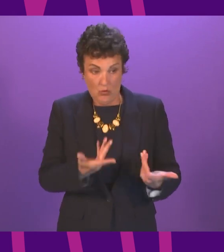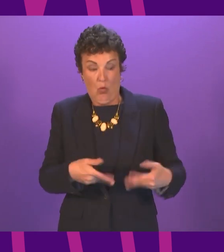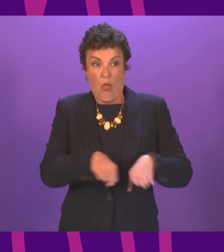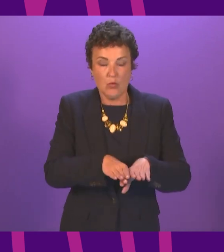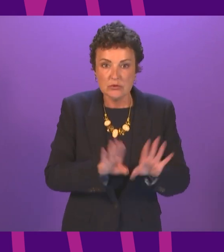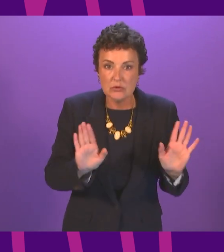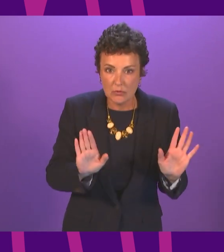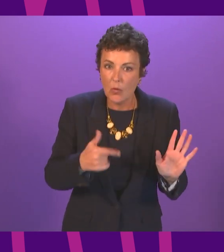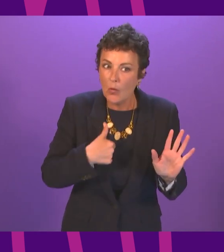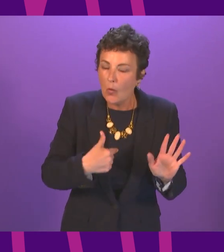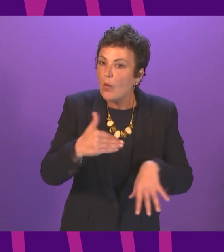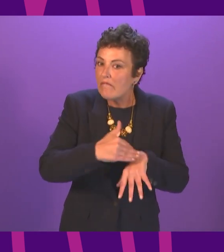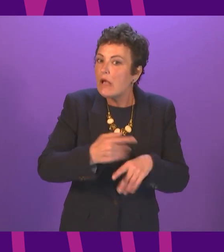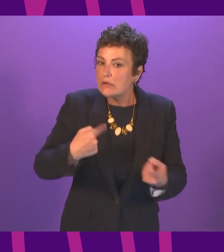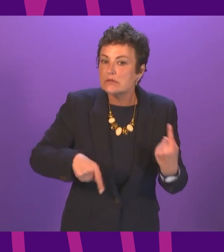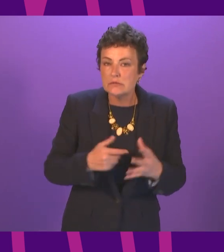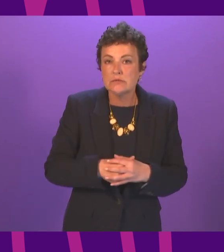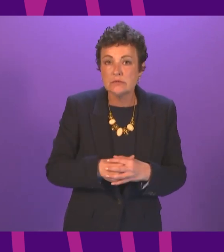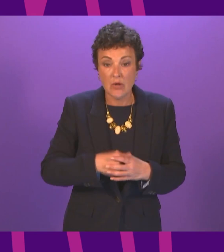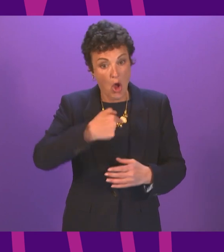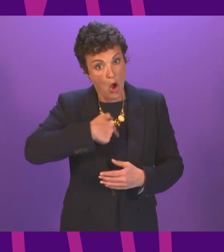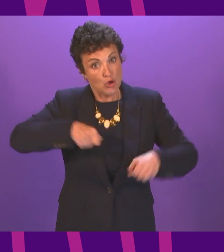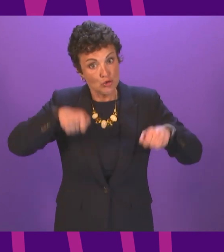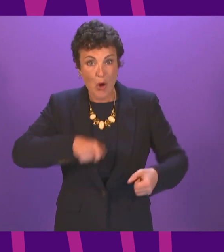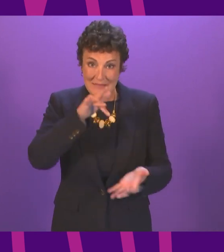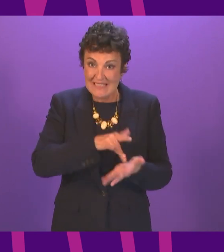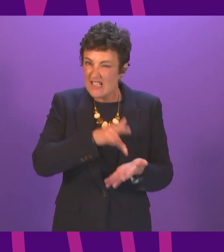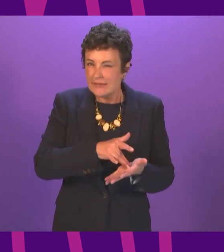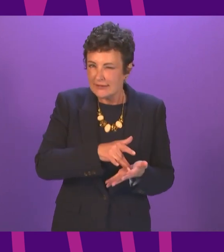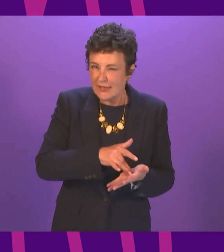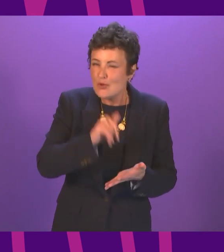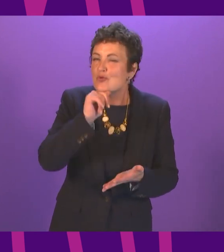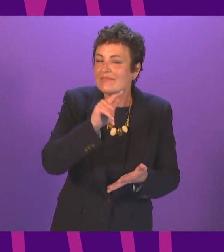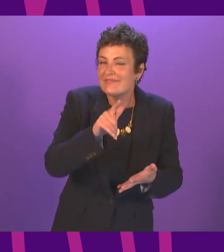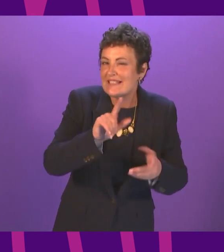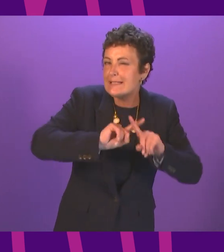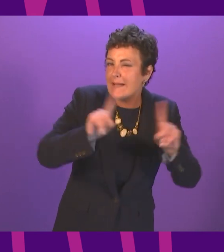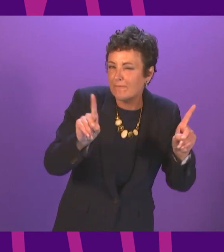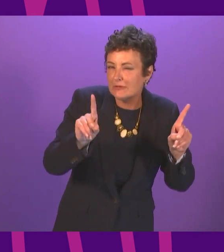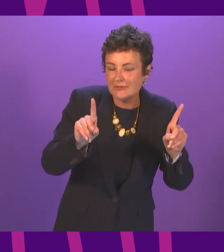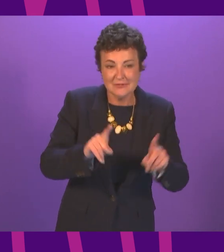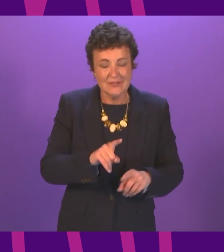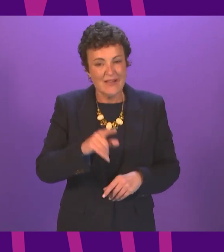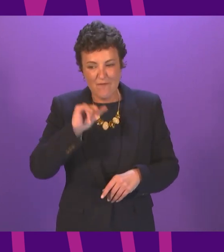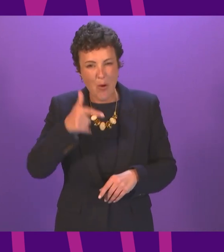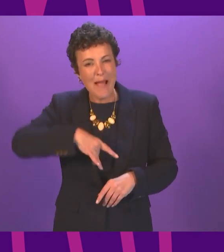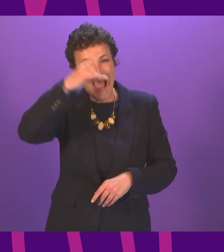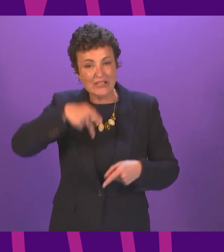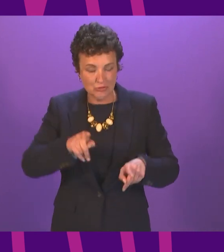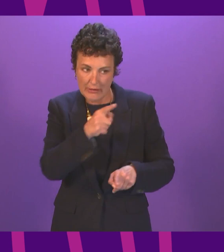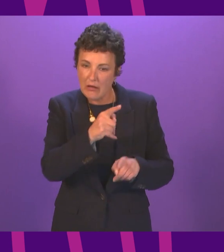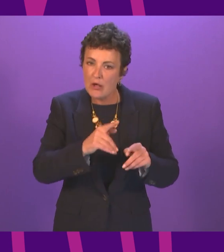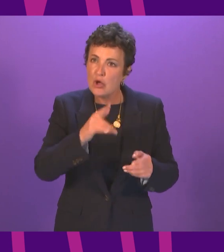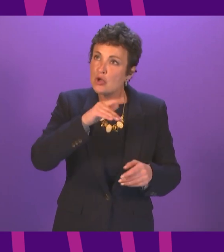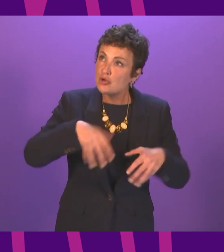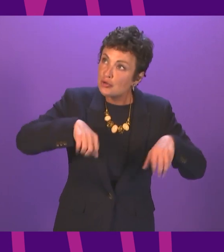up shop As a shopping centre rather than a high street there are additional barriers in the early